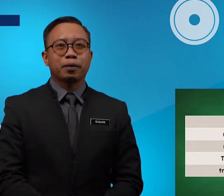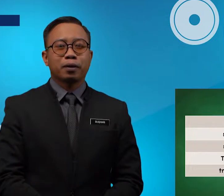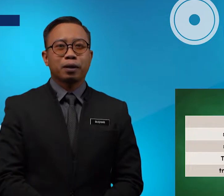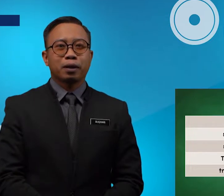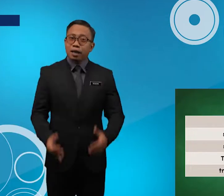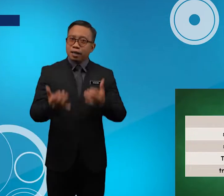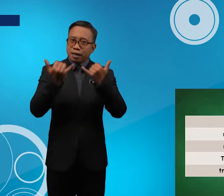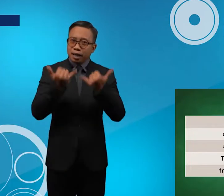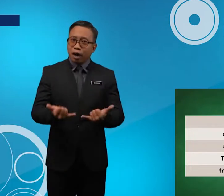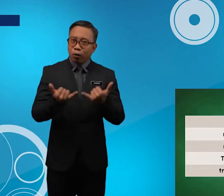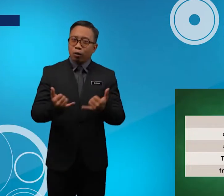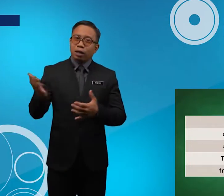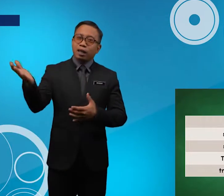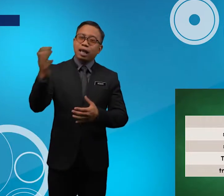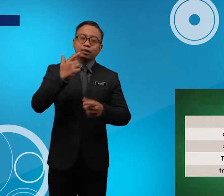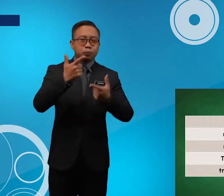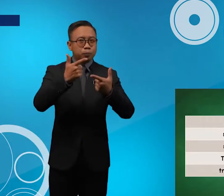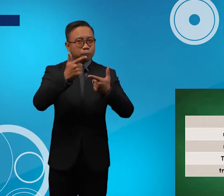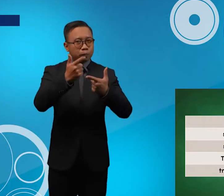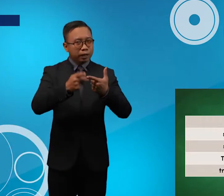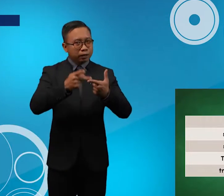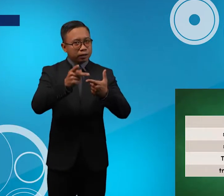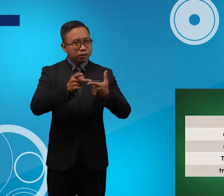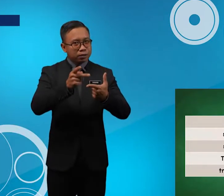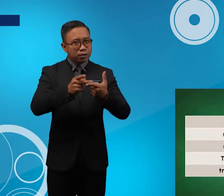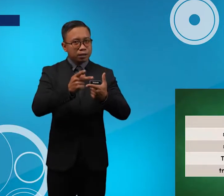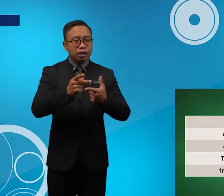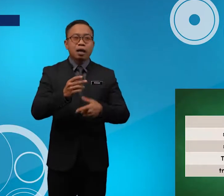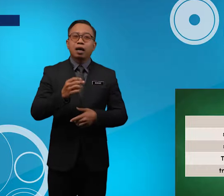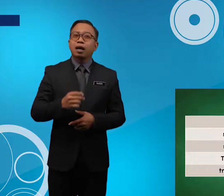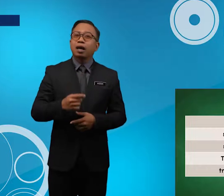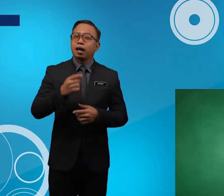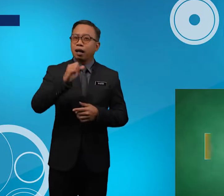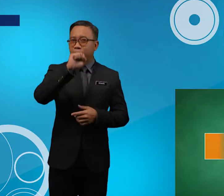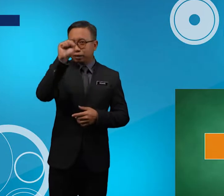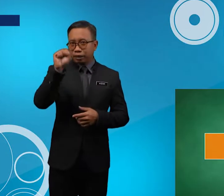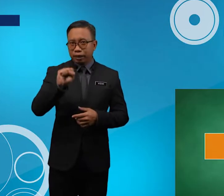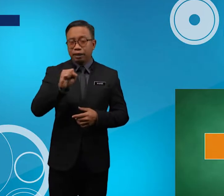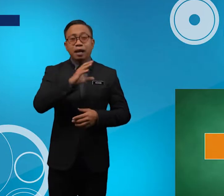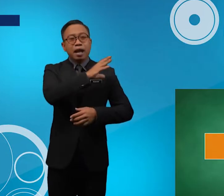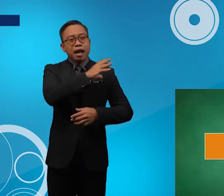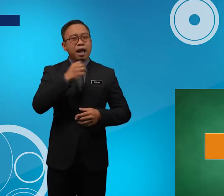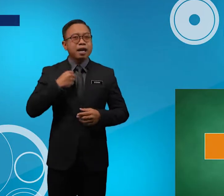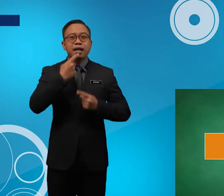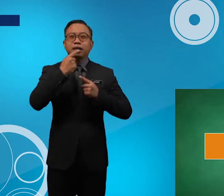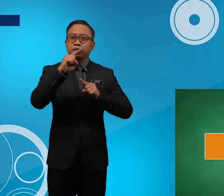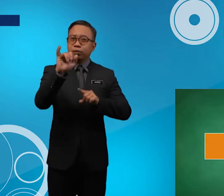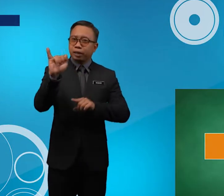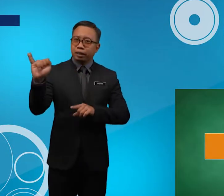Now, let's practice T T T Asking Asking And Answering